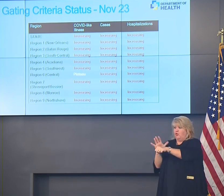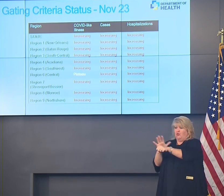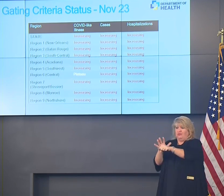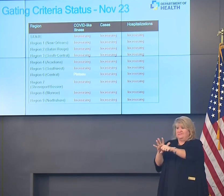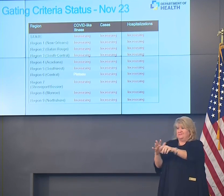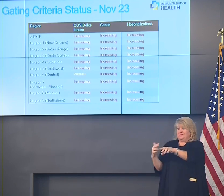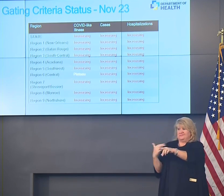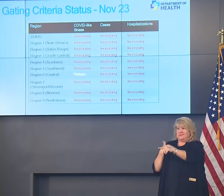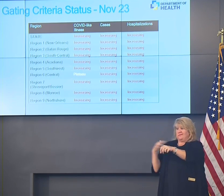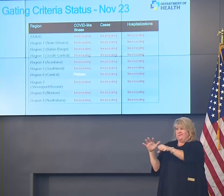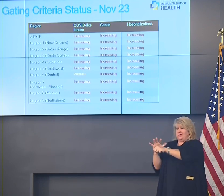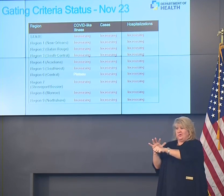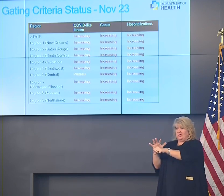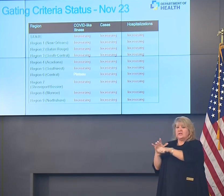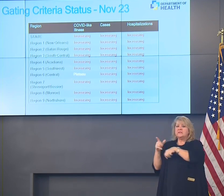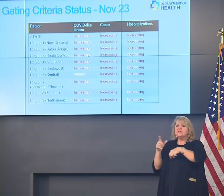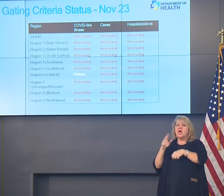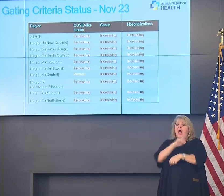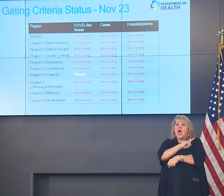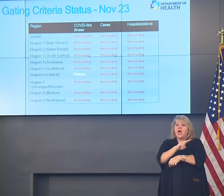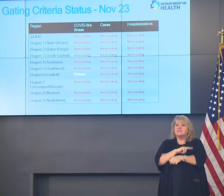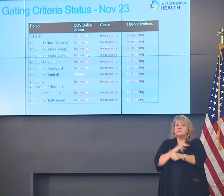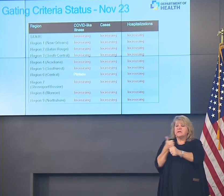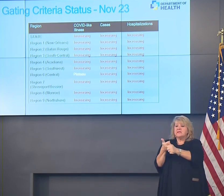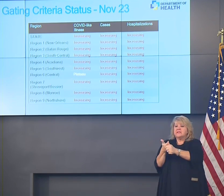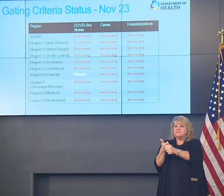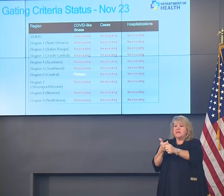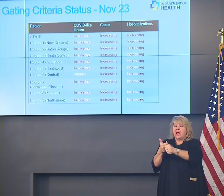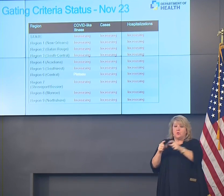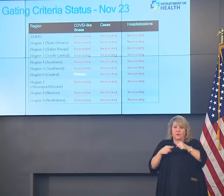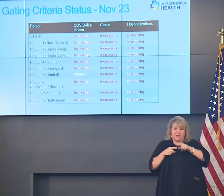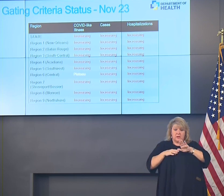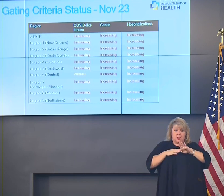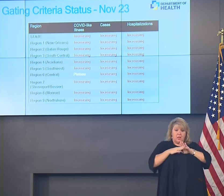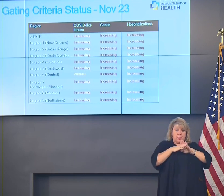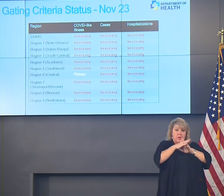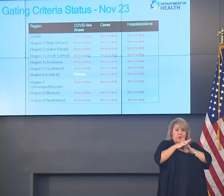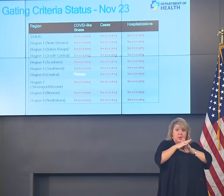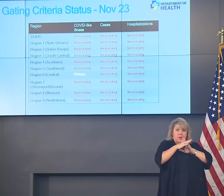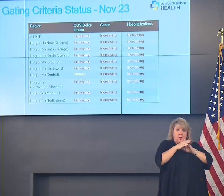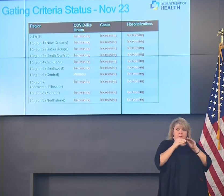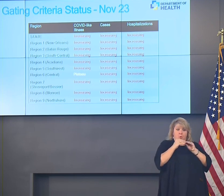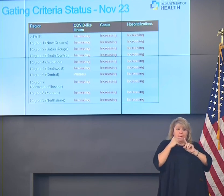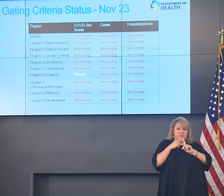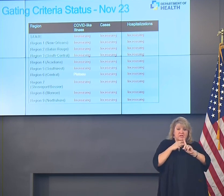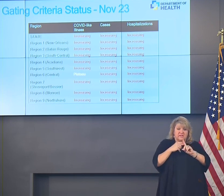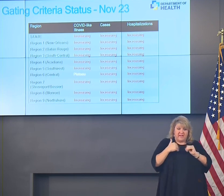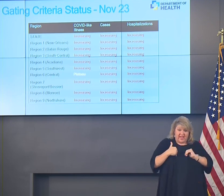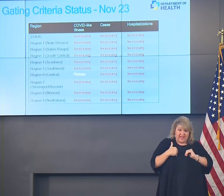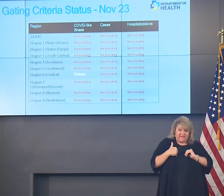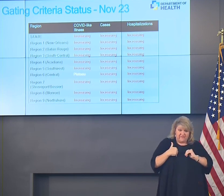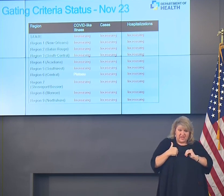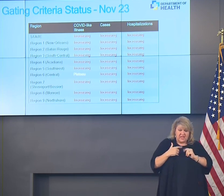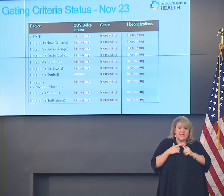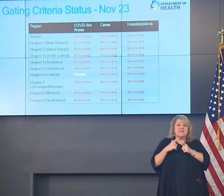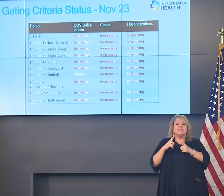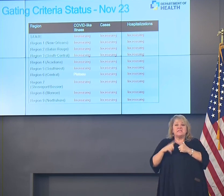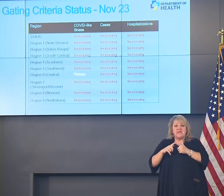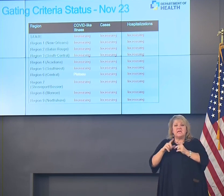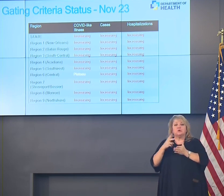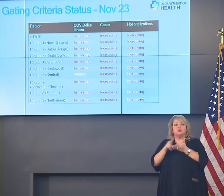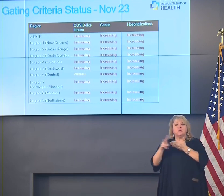Because hospitalizations lag a good couple weeks before when you start seeing cases go up. And it takes some time to turn this ship around. So